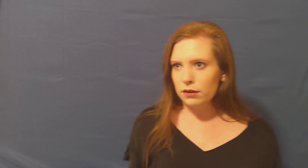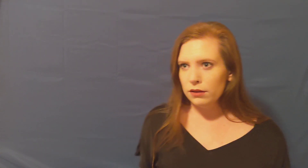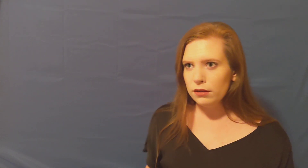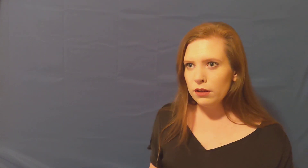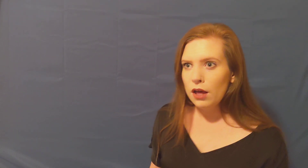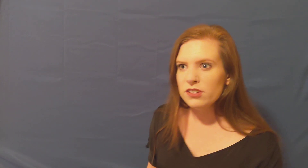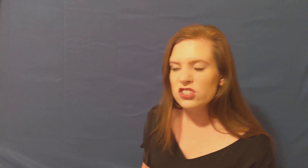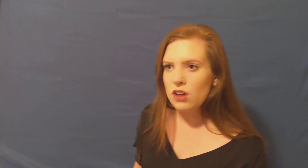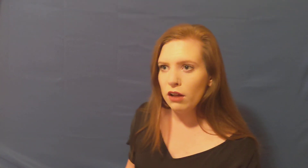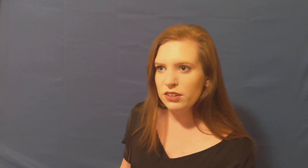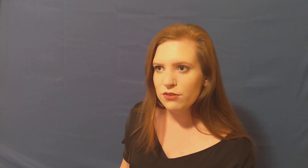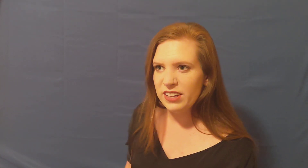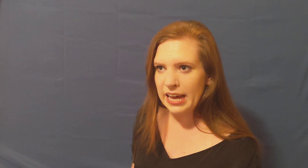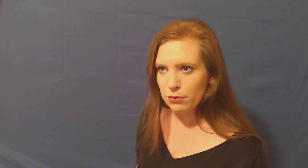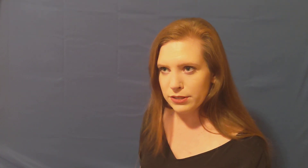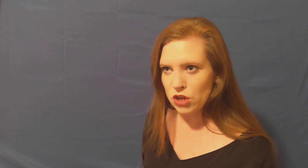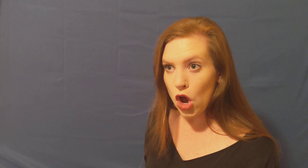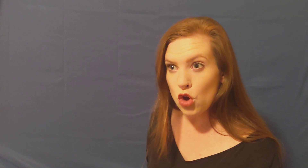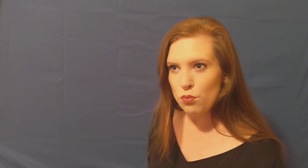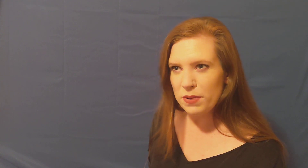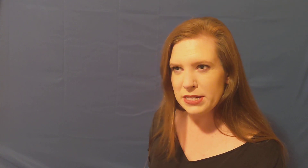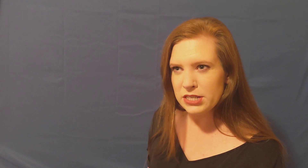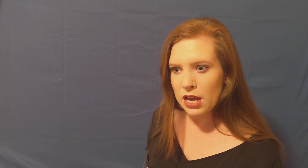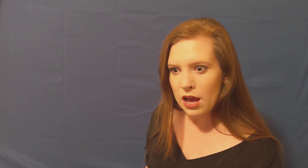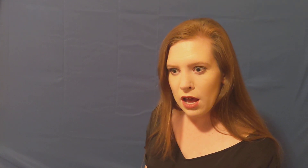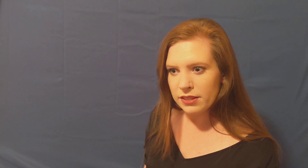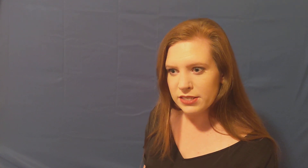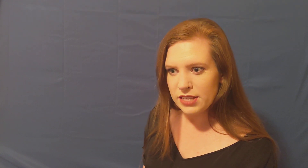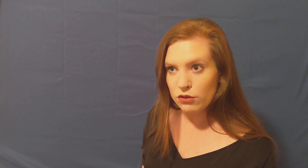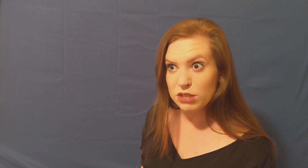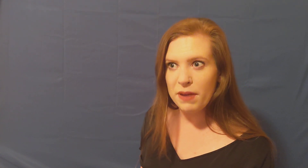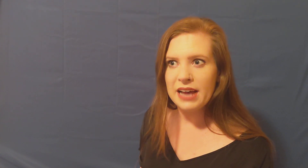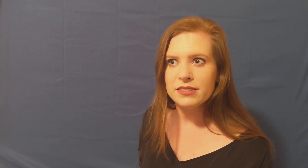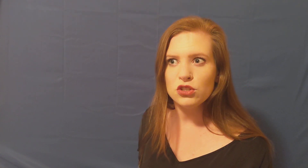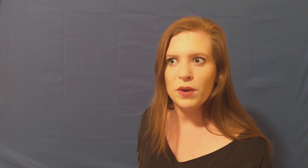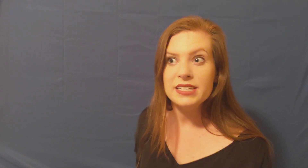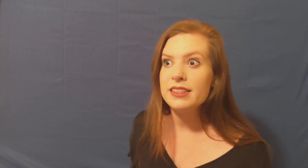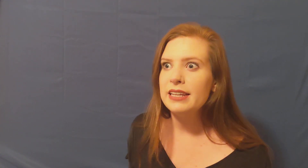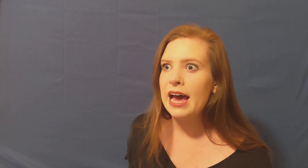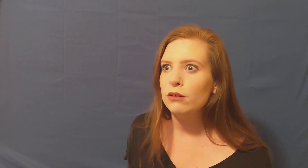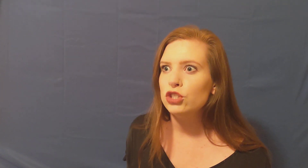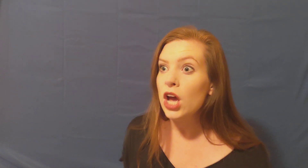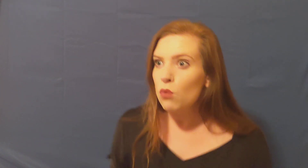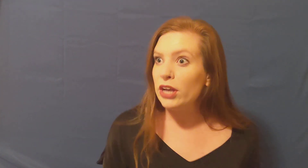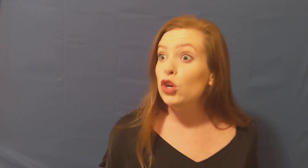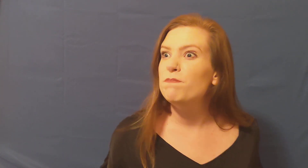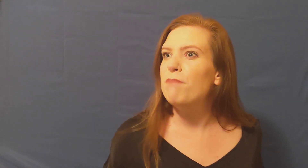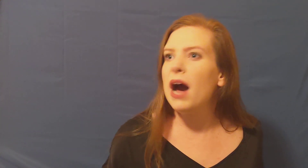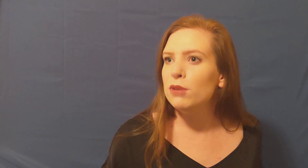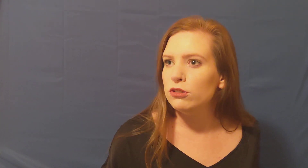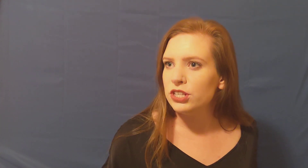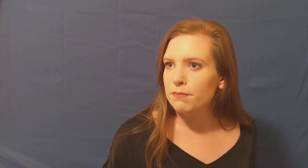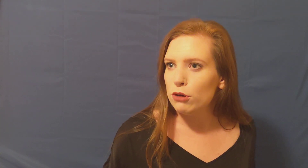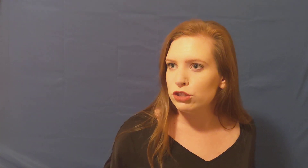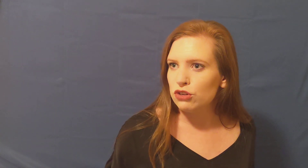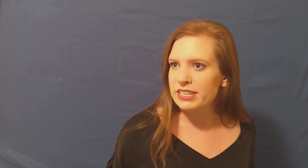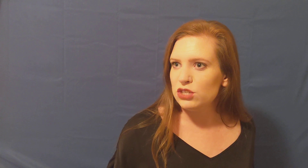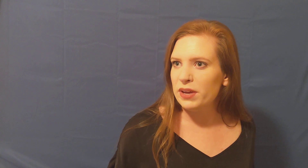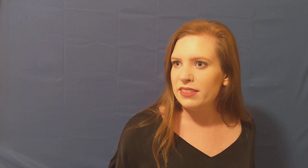The scarlet flowers opened the secret passageway to the lounge where you pummeled the motorist with